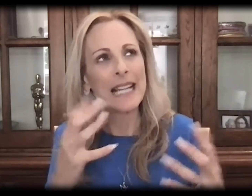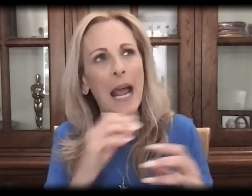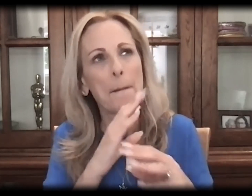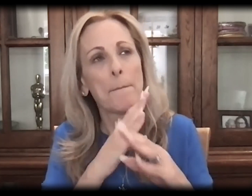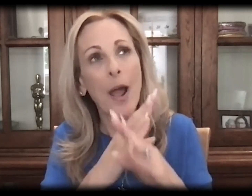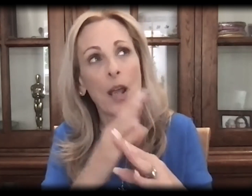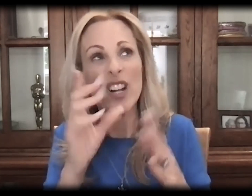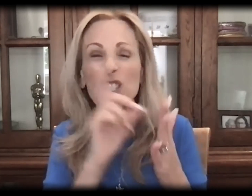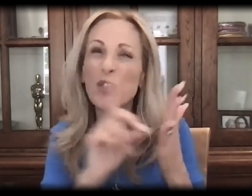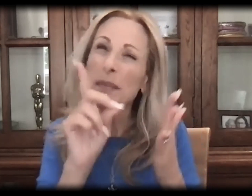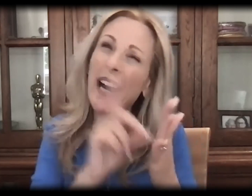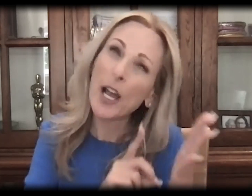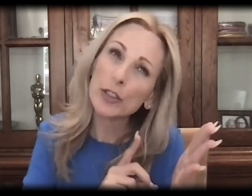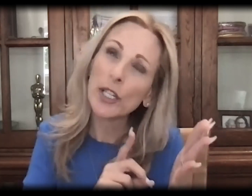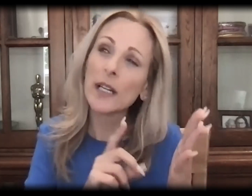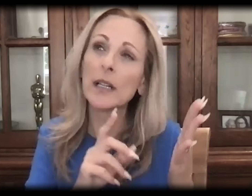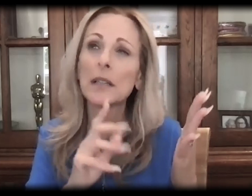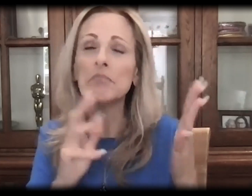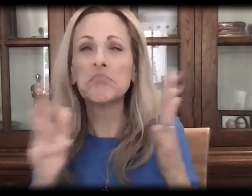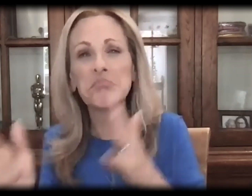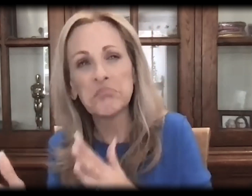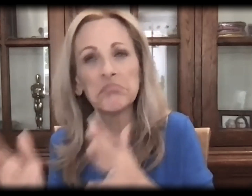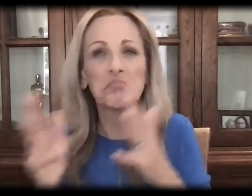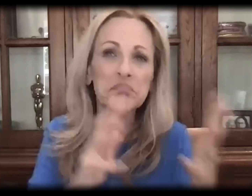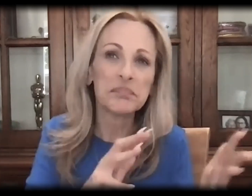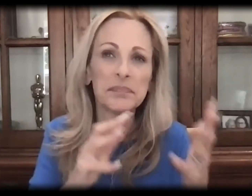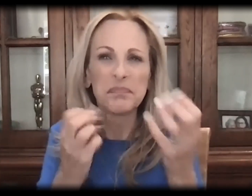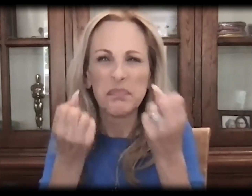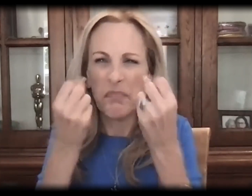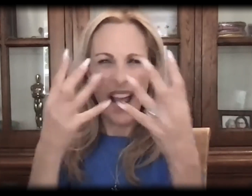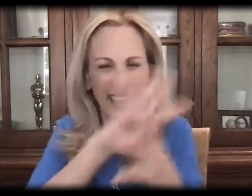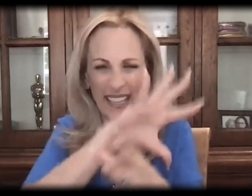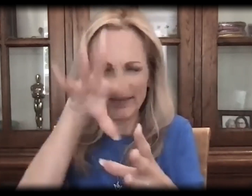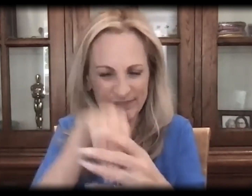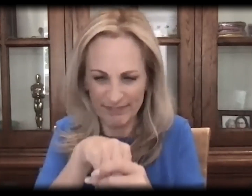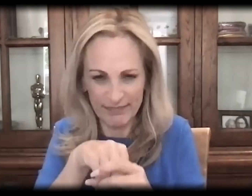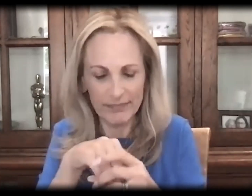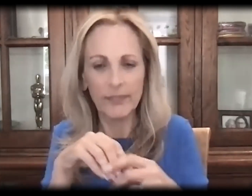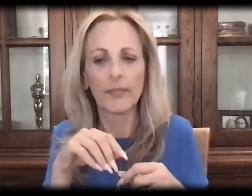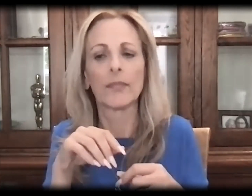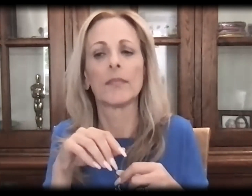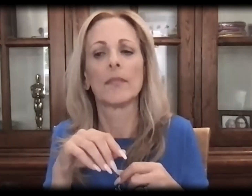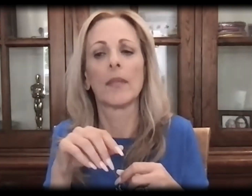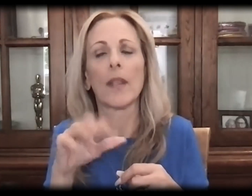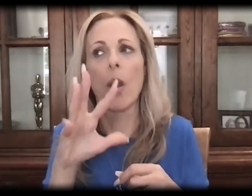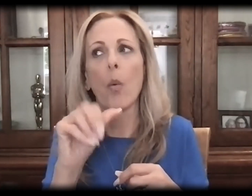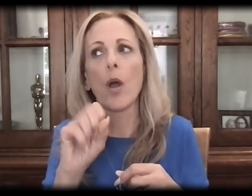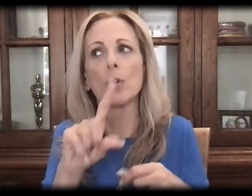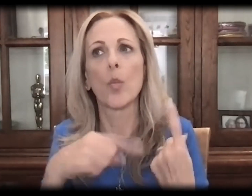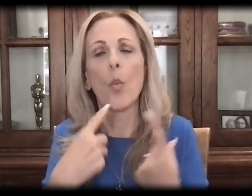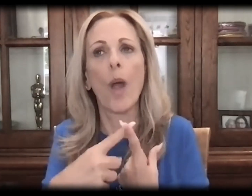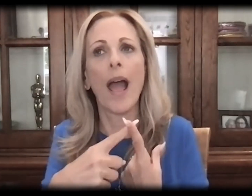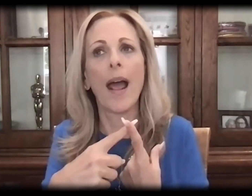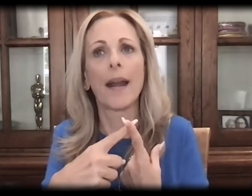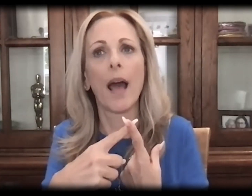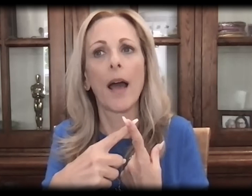it? Not a barrier. And it's not necessarily discrimination, if you want to call it that. It was so many things at once.